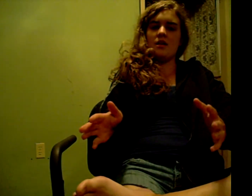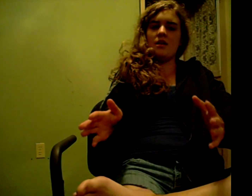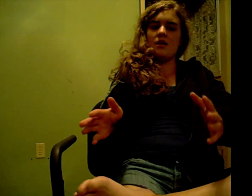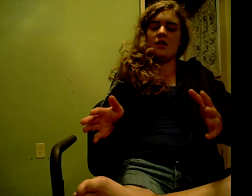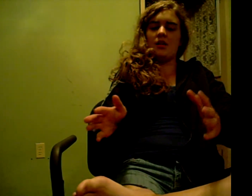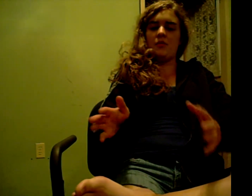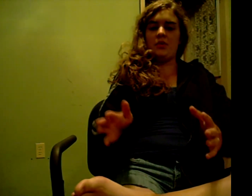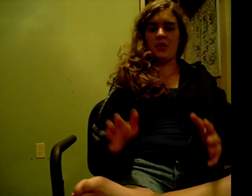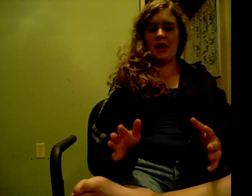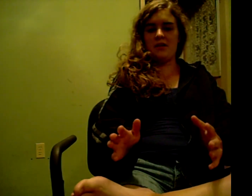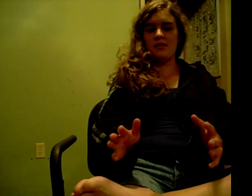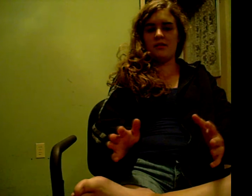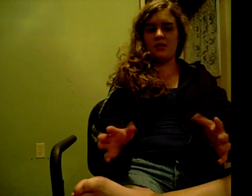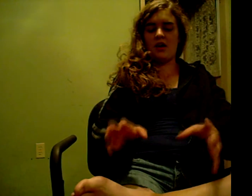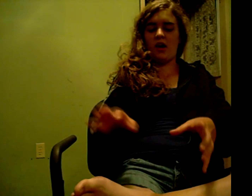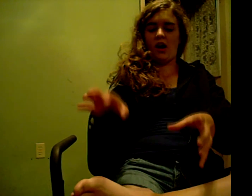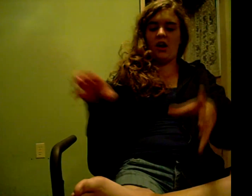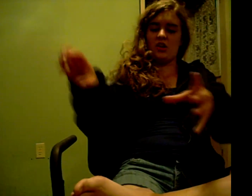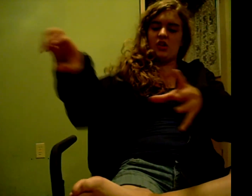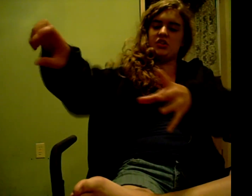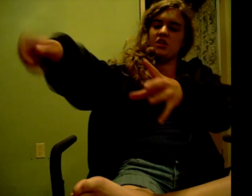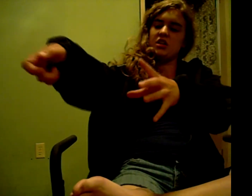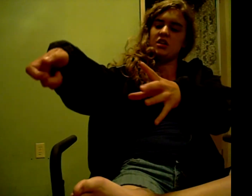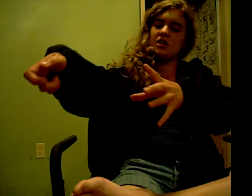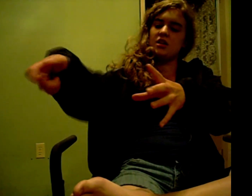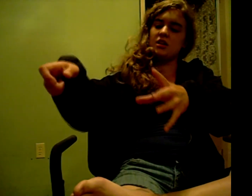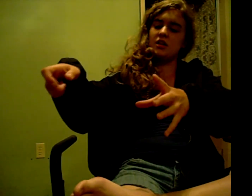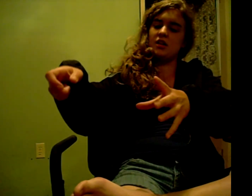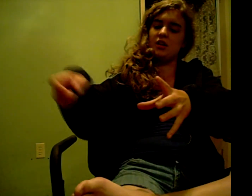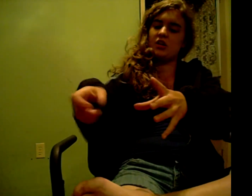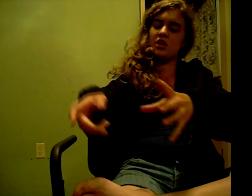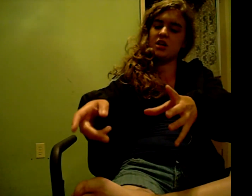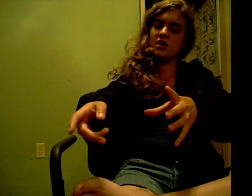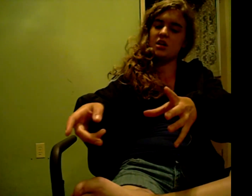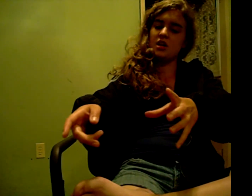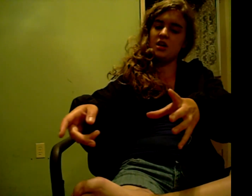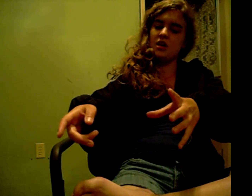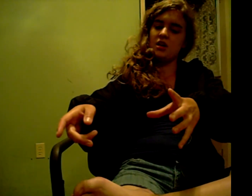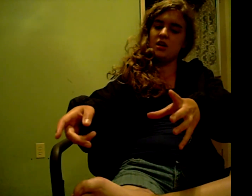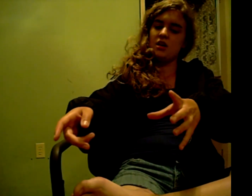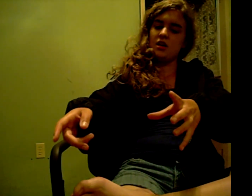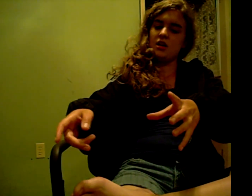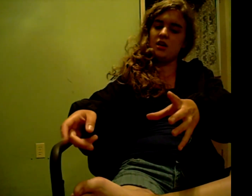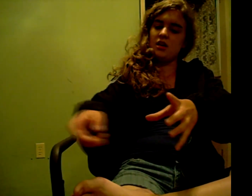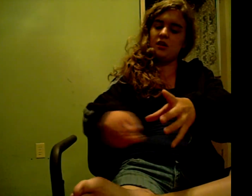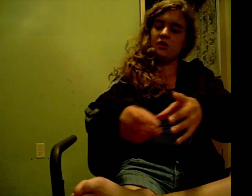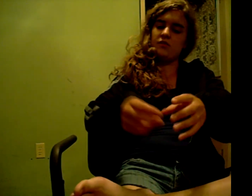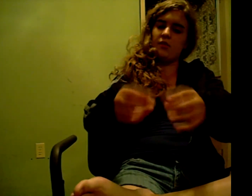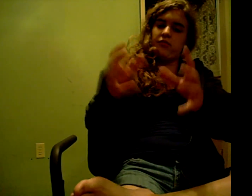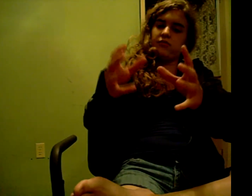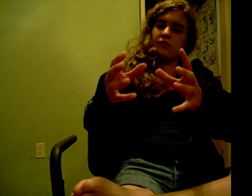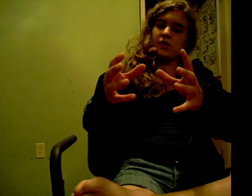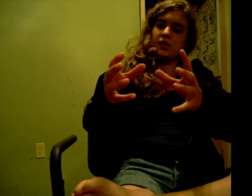And it wouldn't light. Like, I did it and it clicked and it'd do the thing